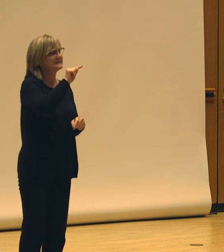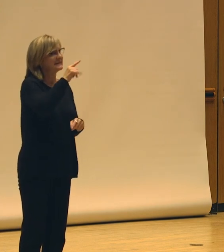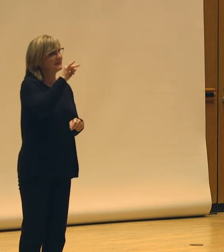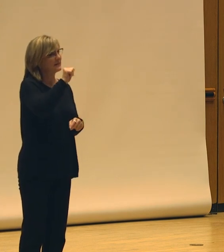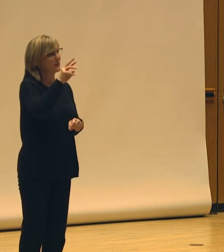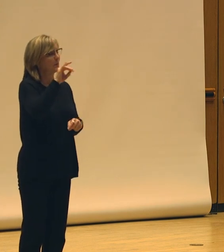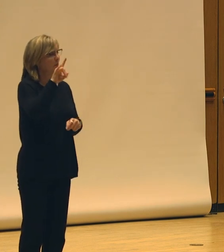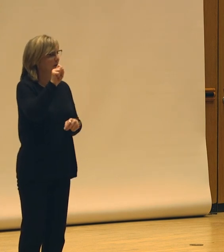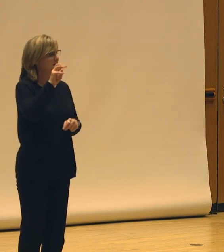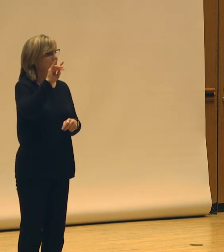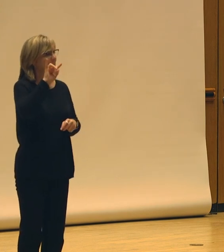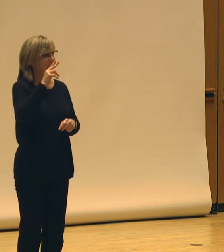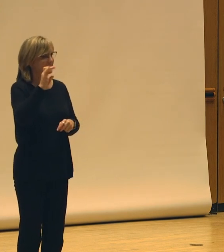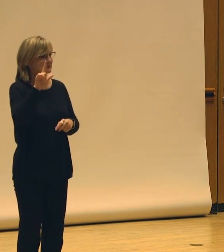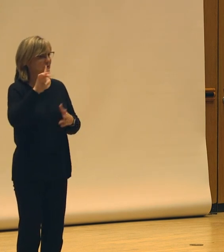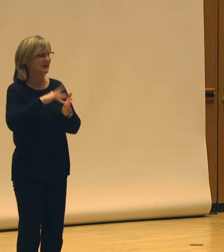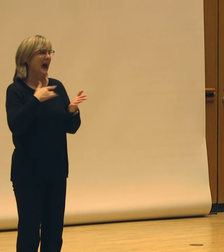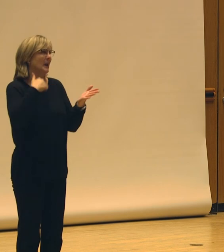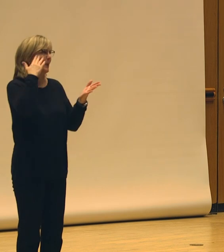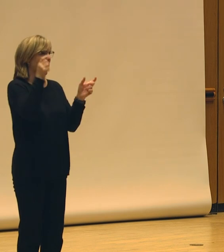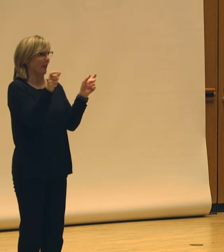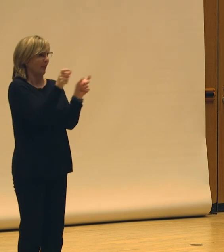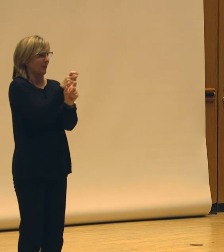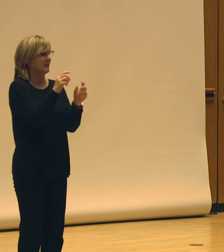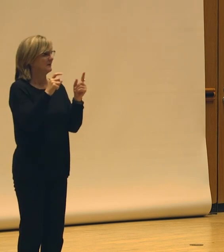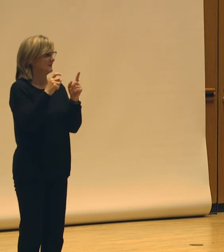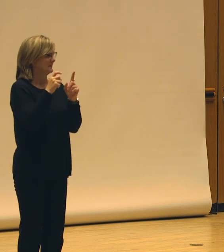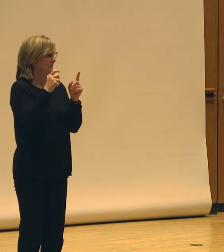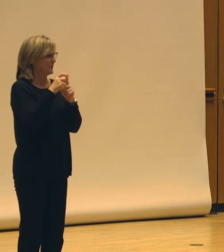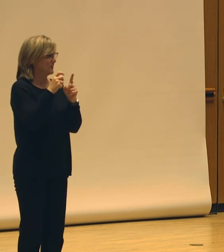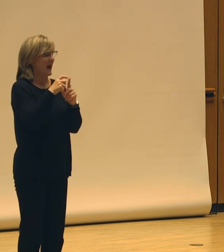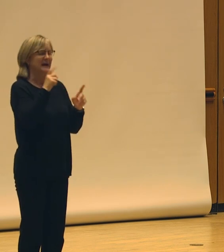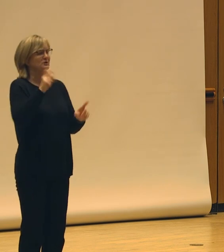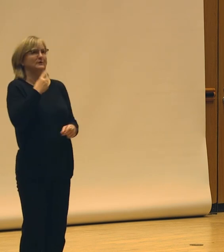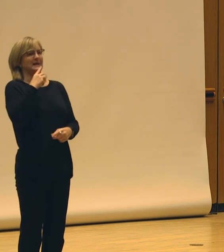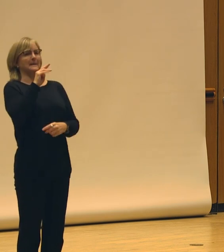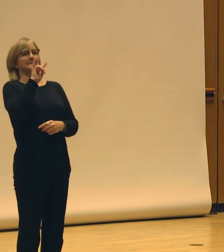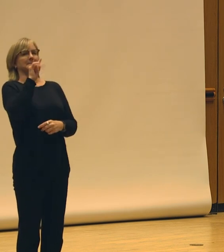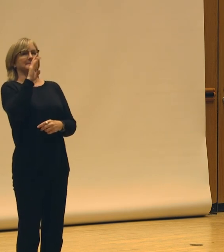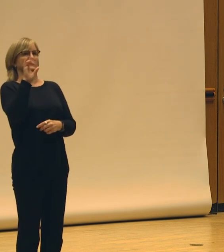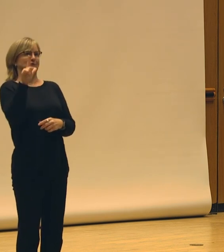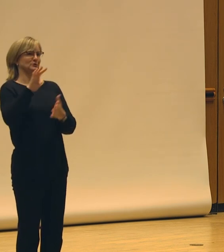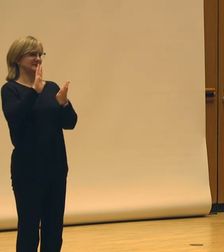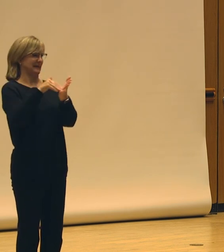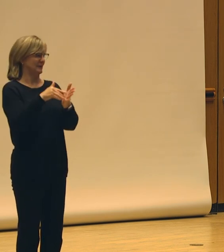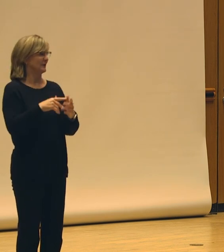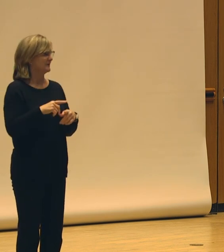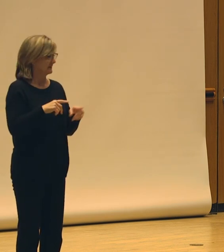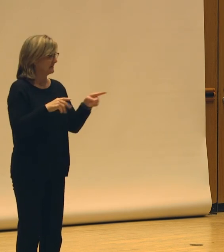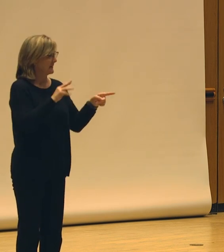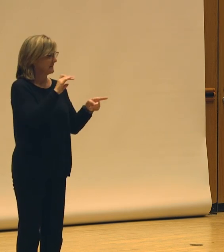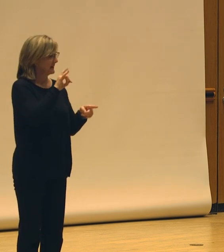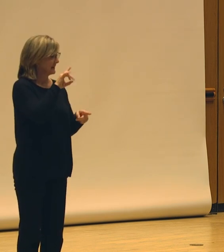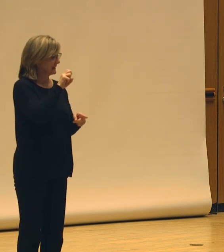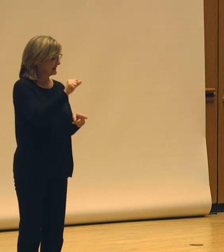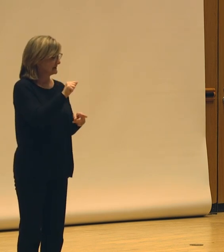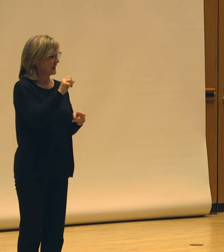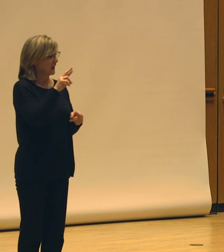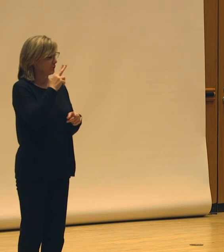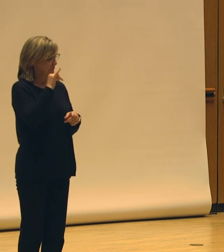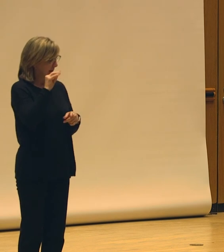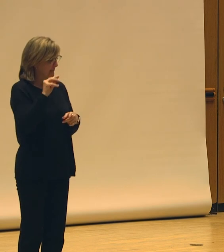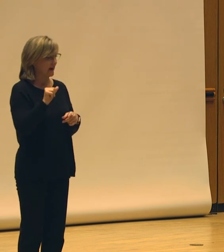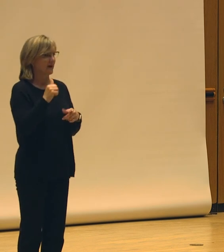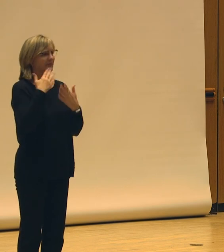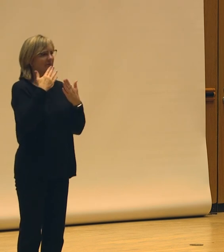Mitchell Center, I knew I was going to mess up the order of those words. I should have just said the Mitchell Center. Lissette, Melissa, Rima, thank you so much